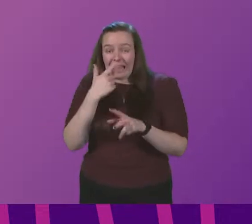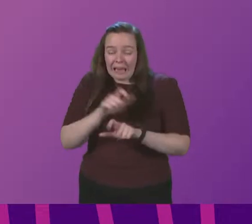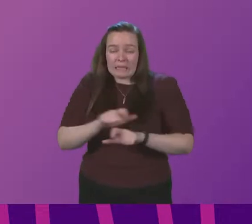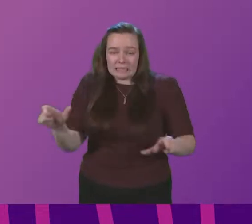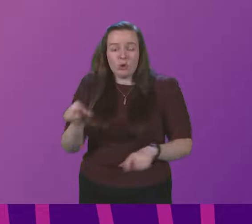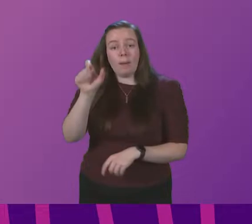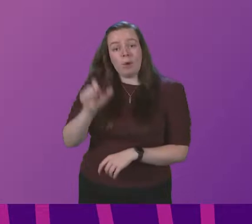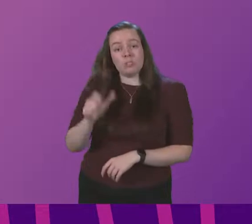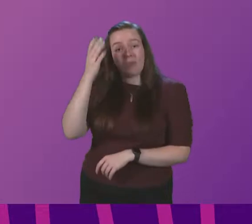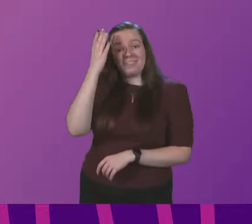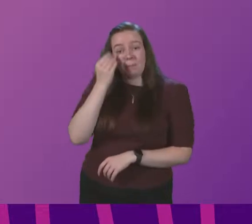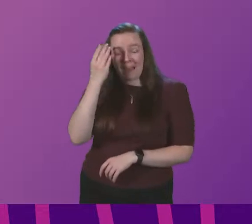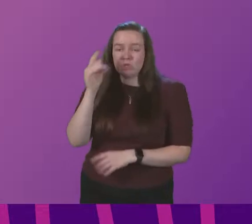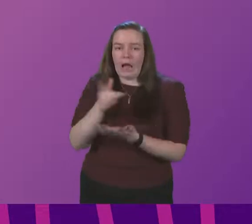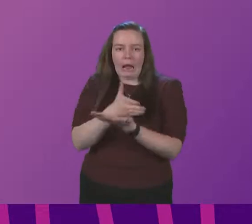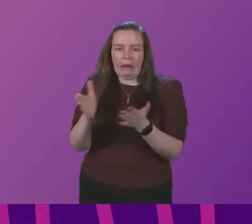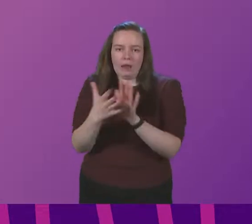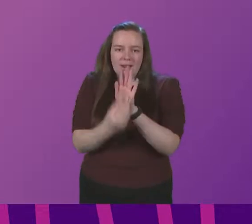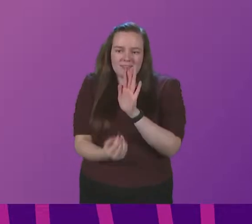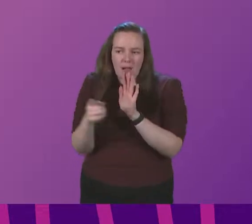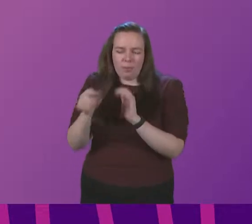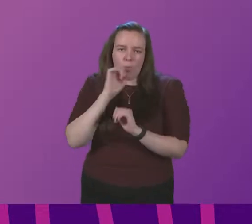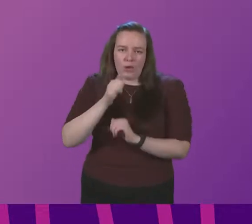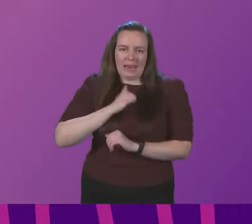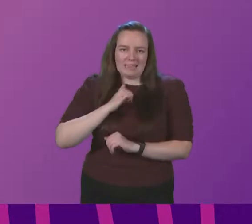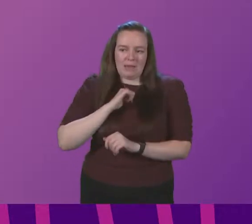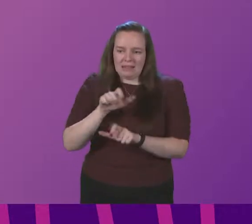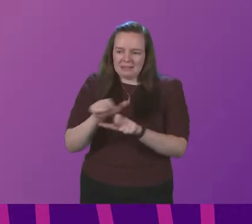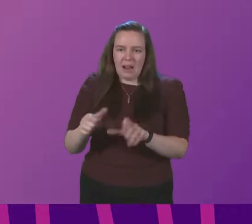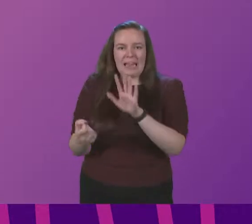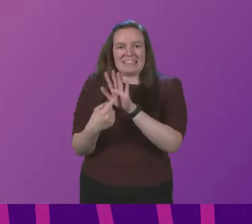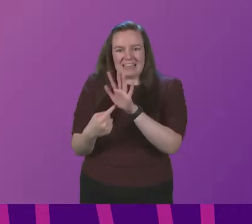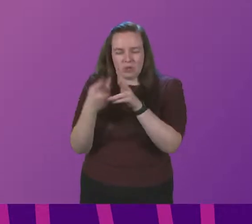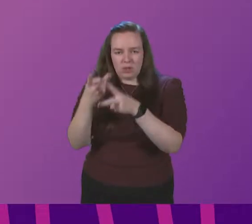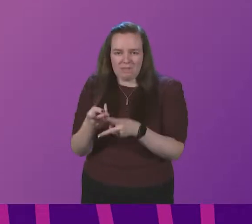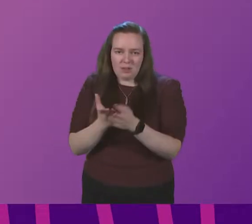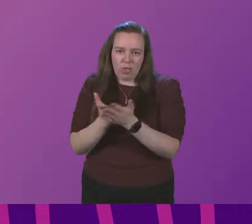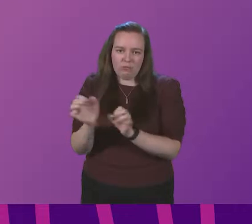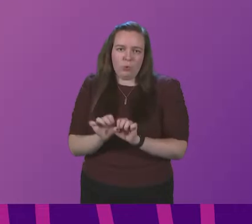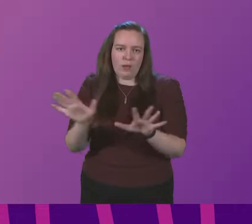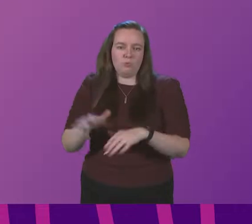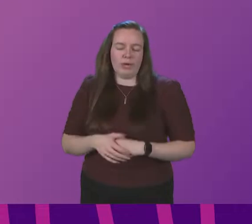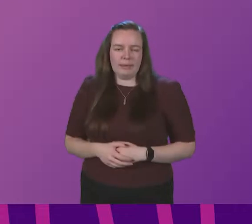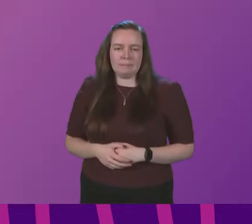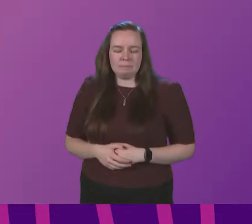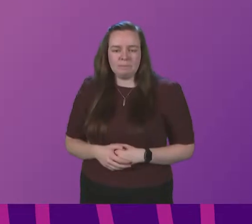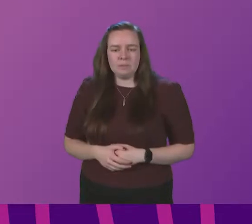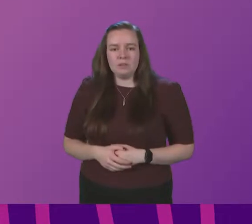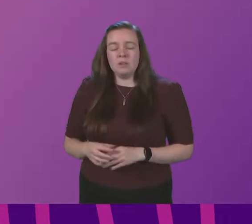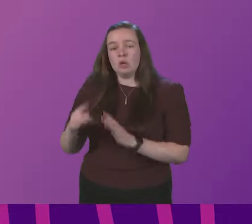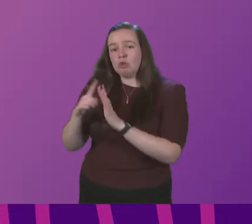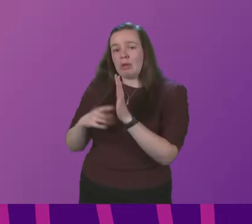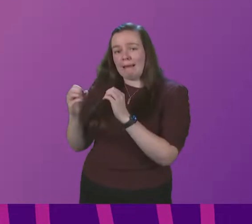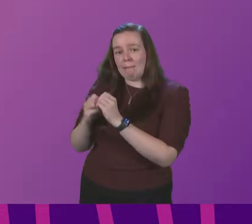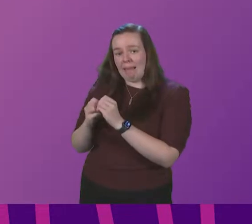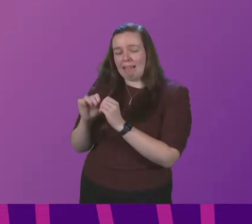dementia is a clear example of someone we would expect to receive essential visits even during an outbreak. Jackie Bailey, to be